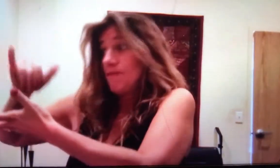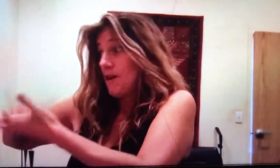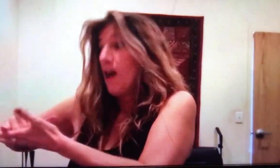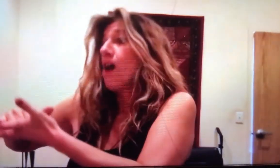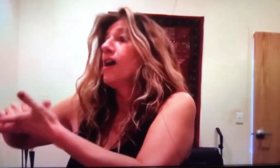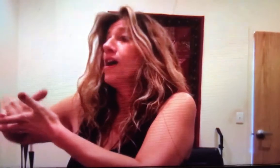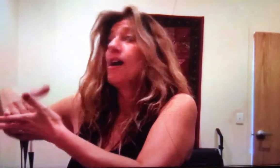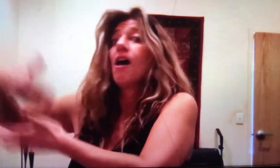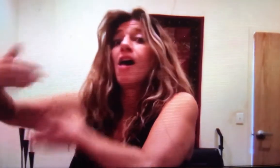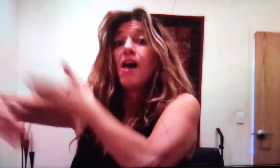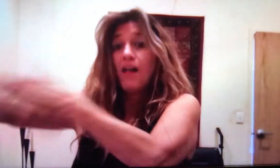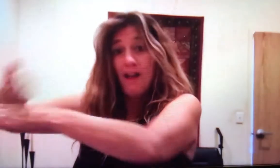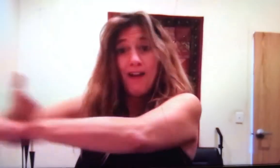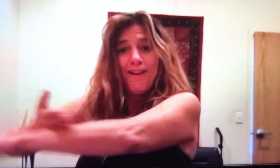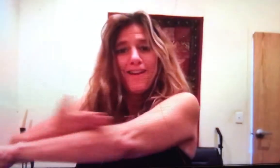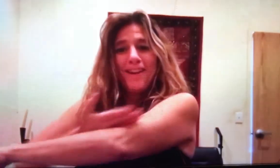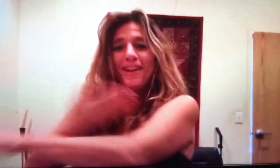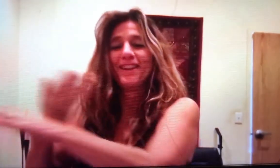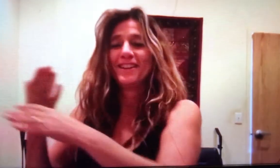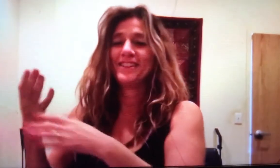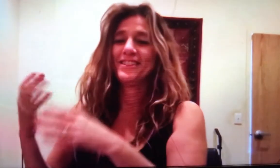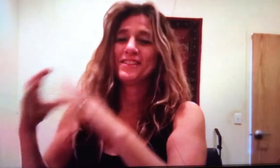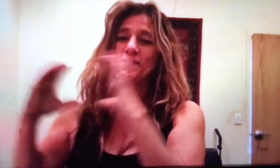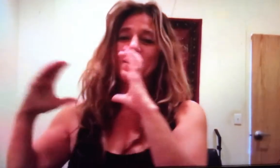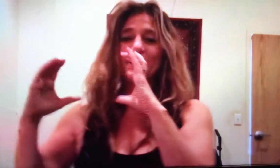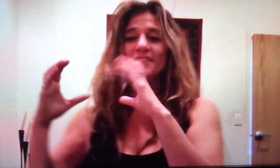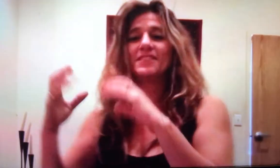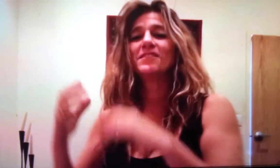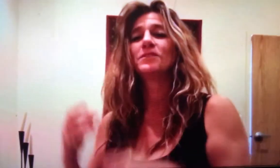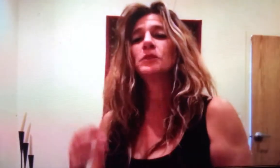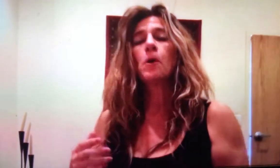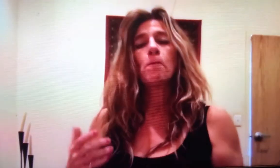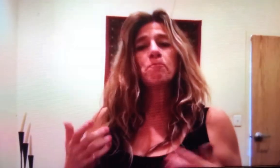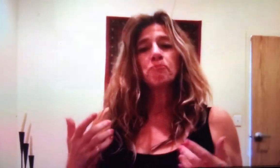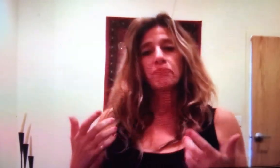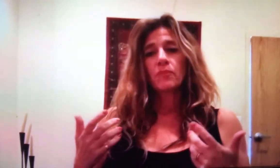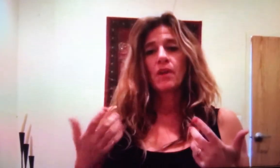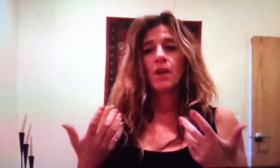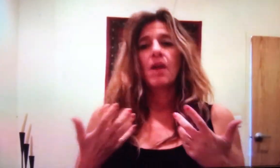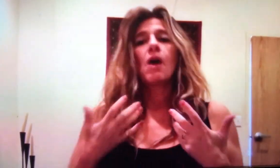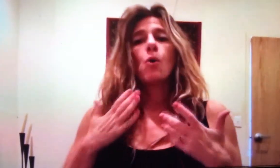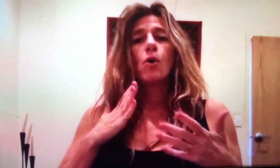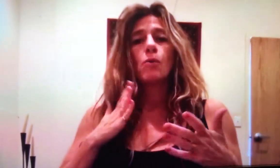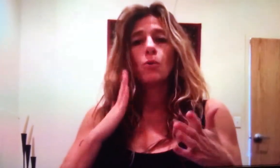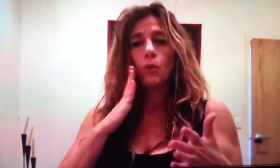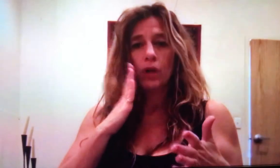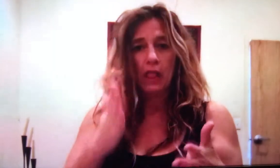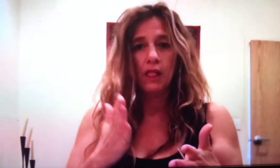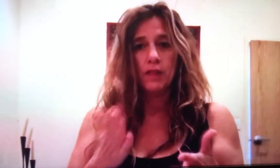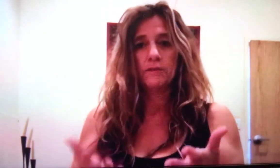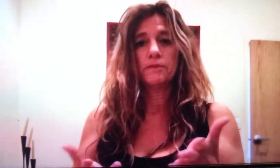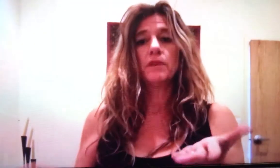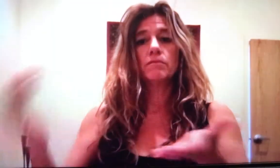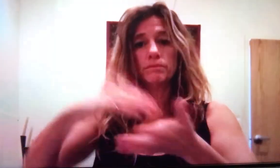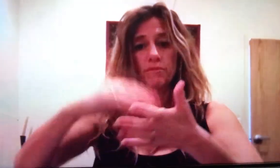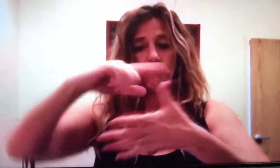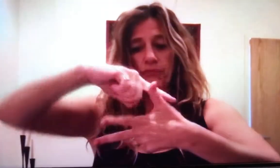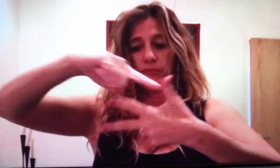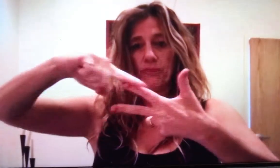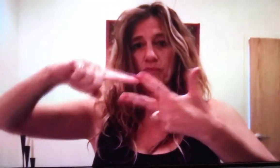partner and they use that, and I see their relationships improve and their communication, too. So, I'm